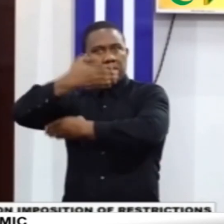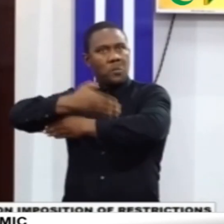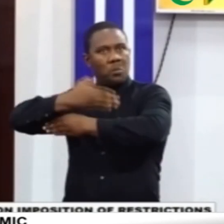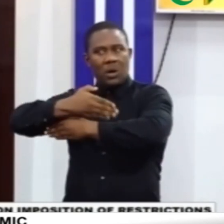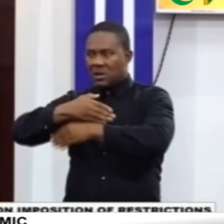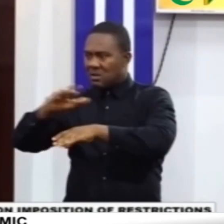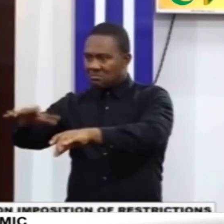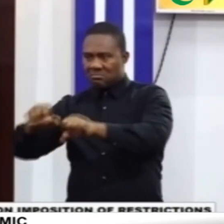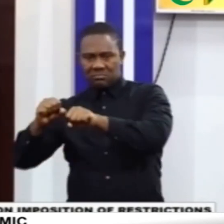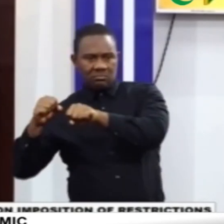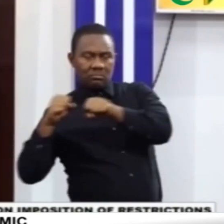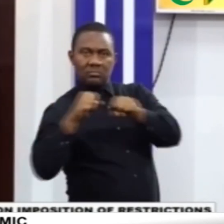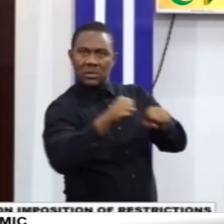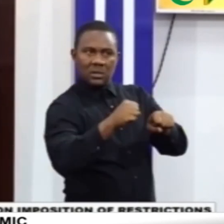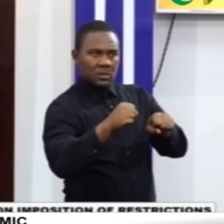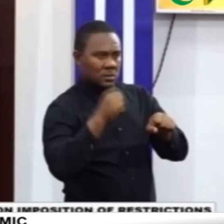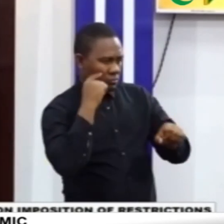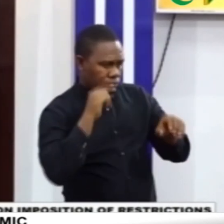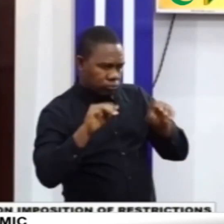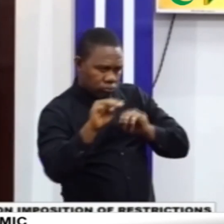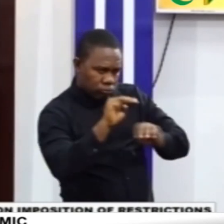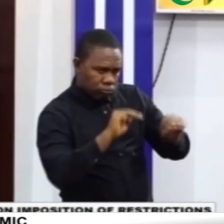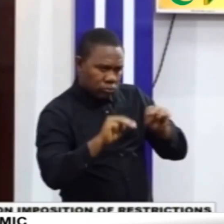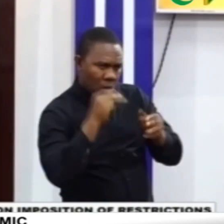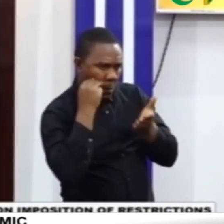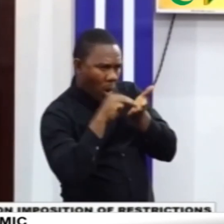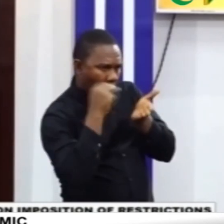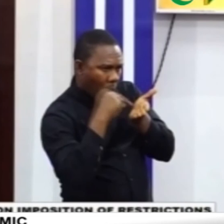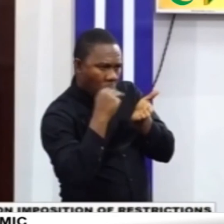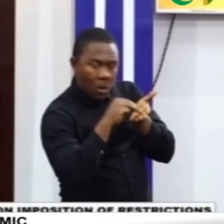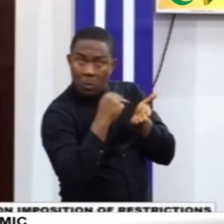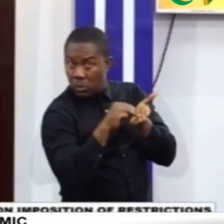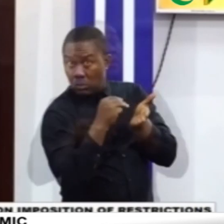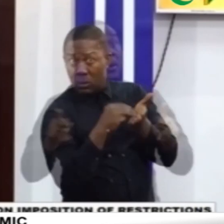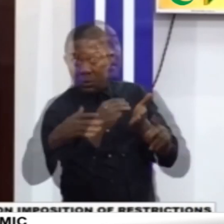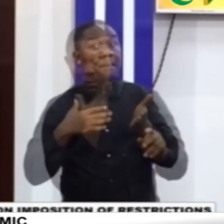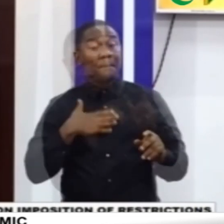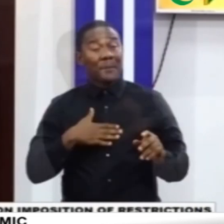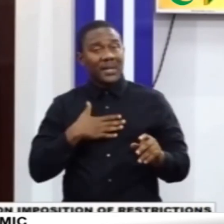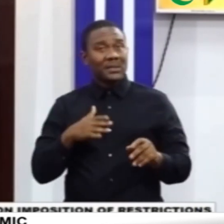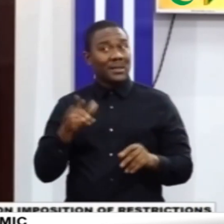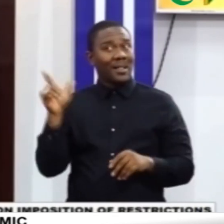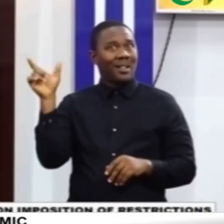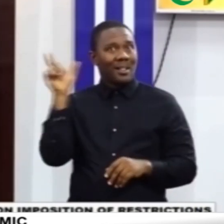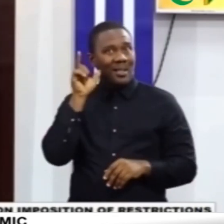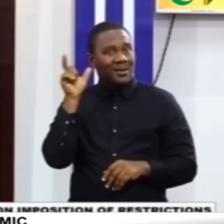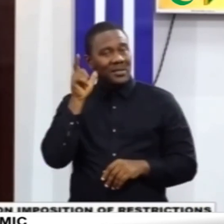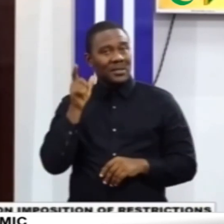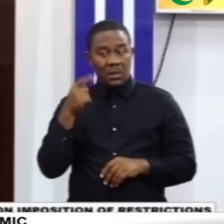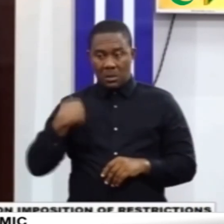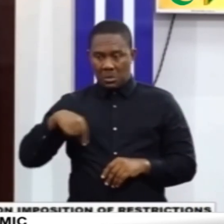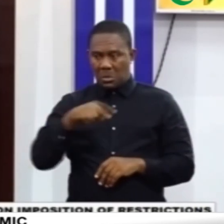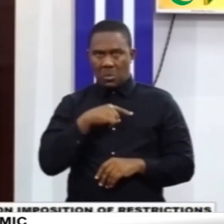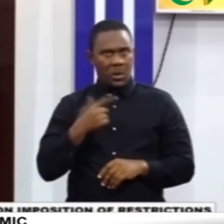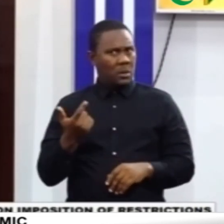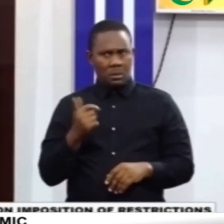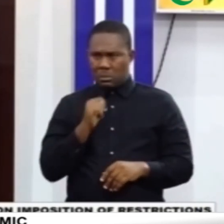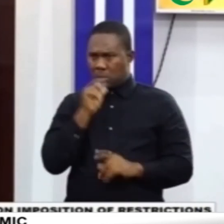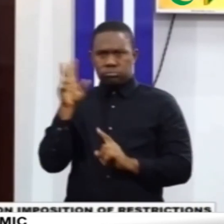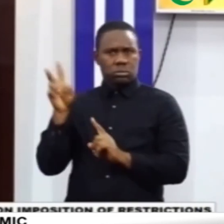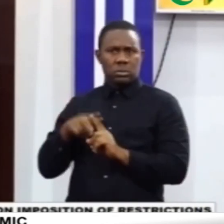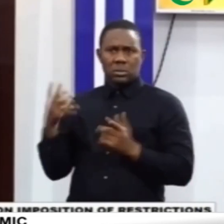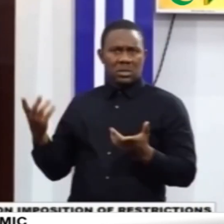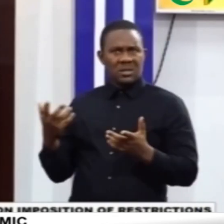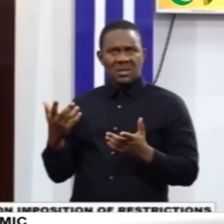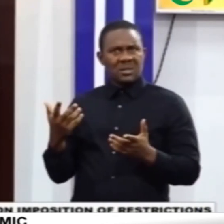returned and they are being monitored so that they don't use other routes. We are not applying a